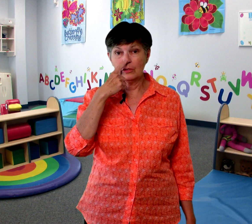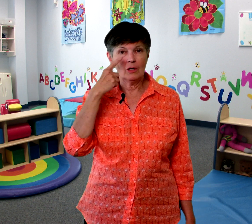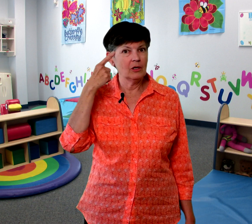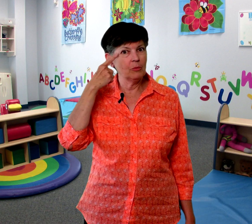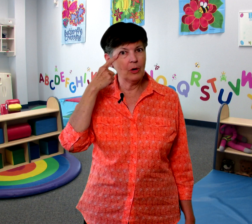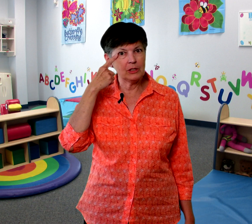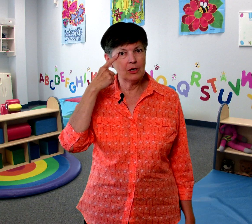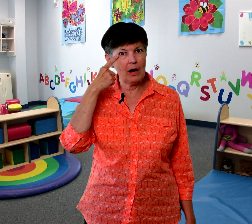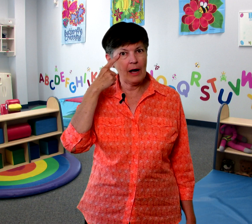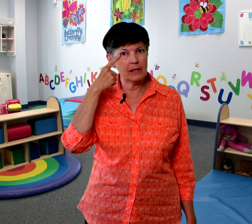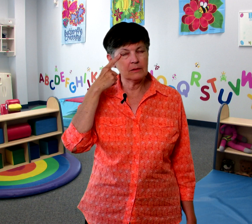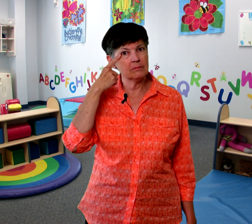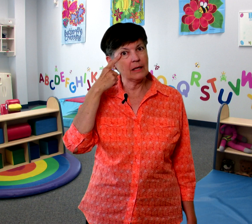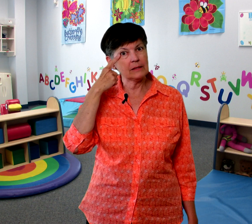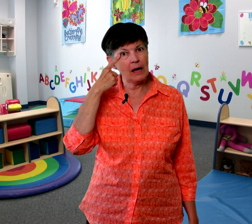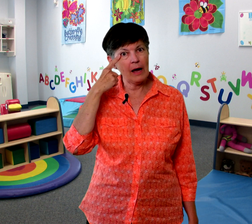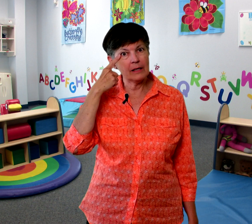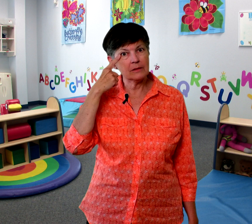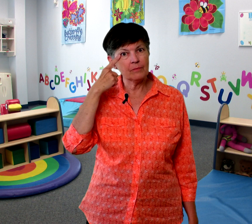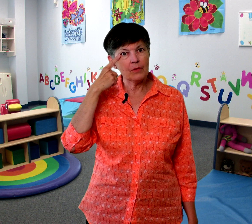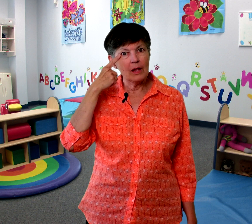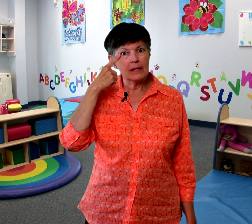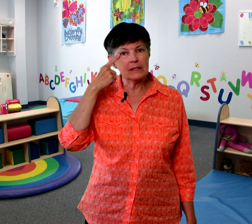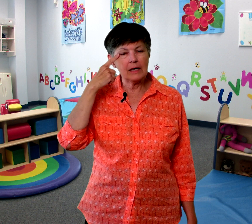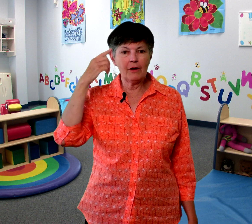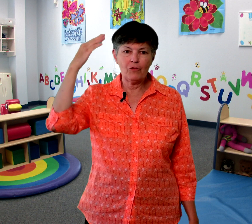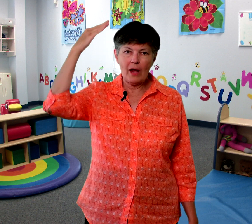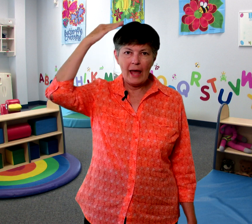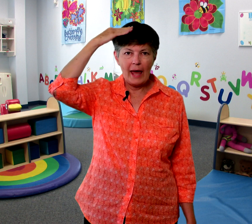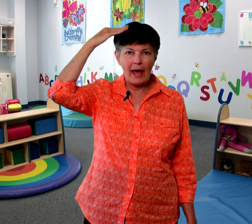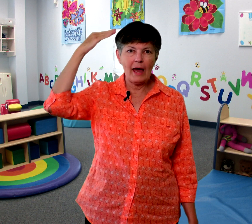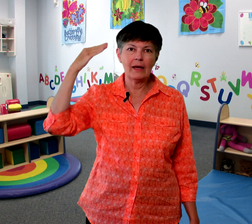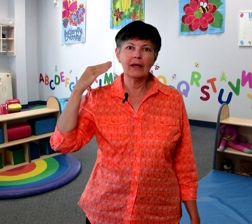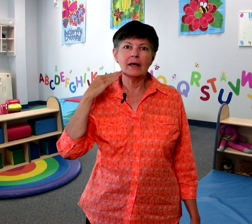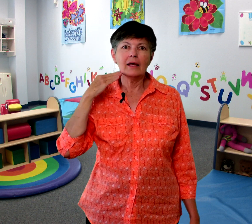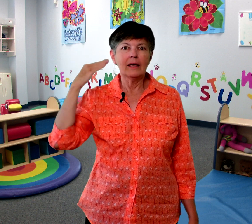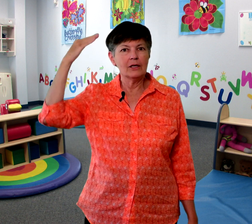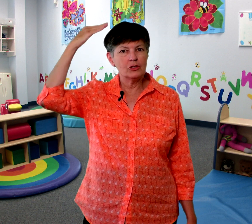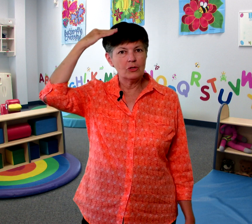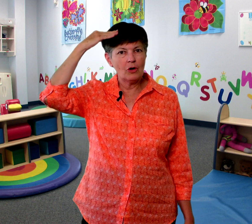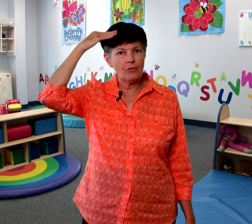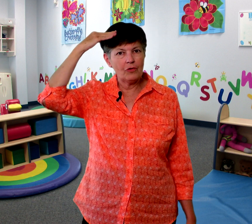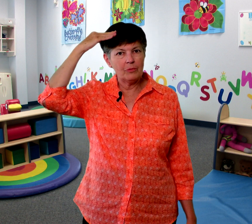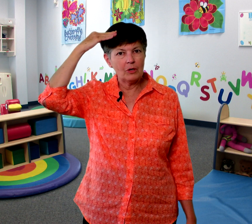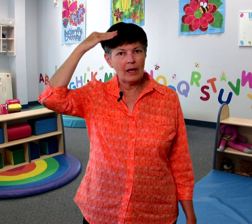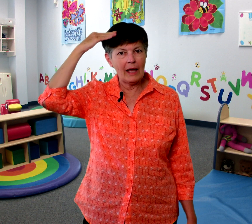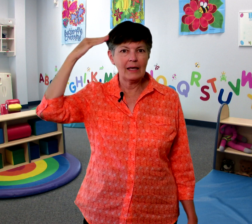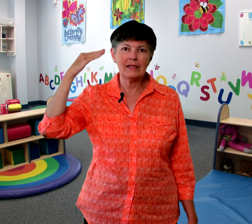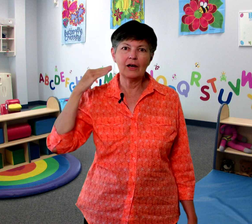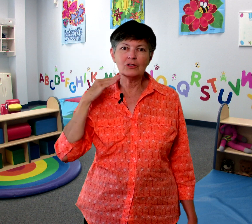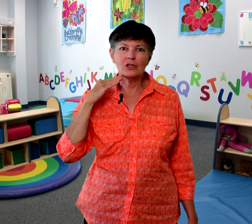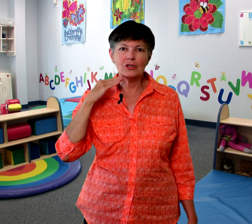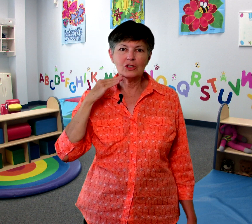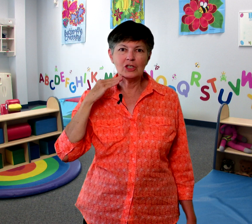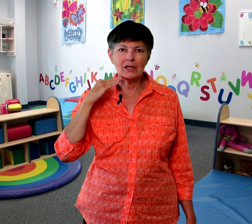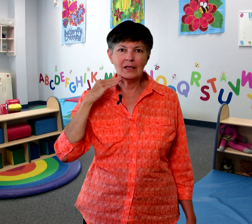you point to your eyes that's eyes the sign for head is you go from your head down to your chin